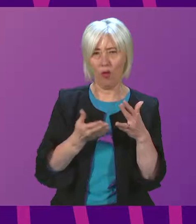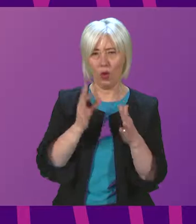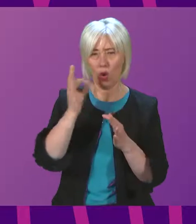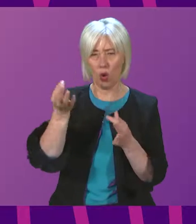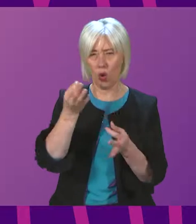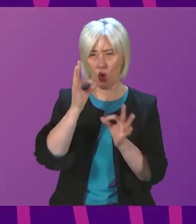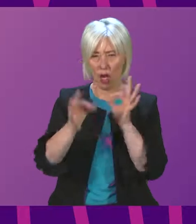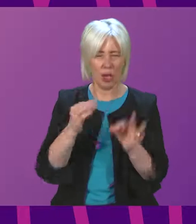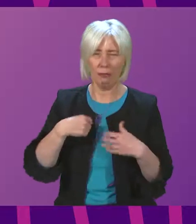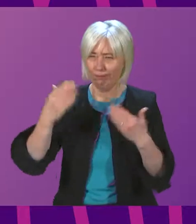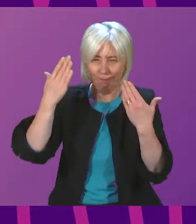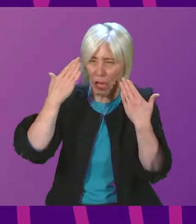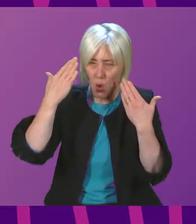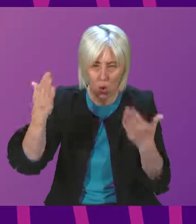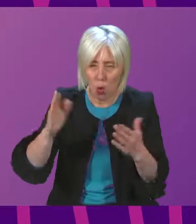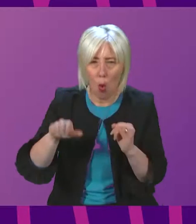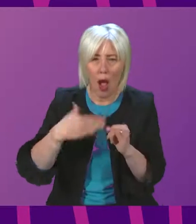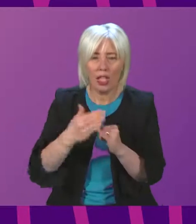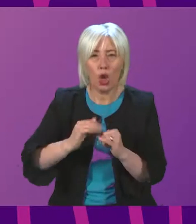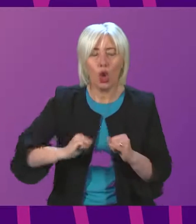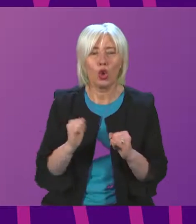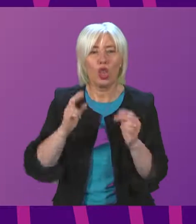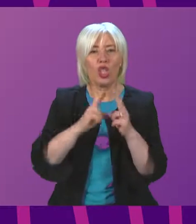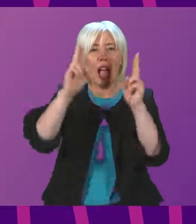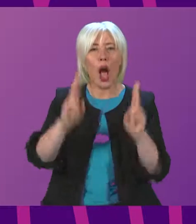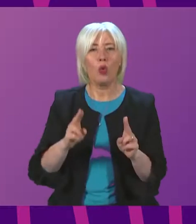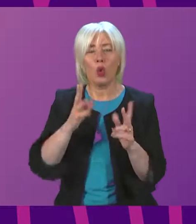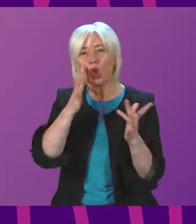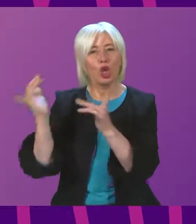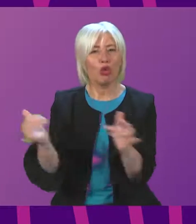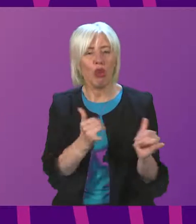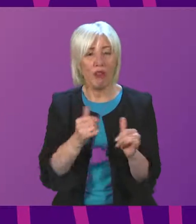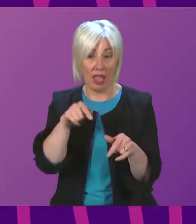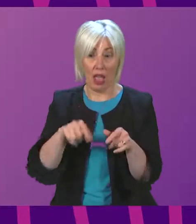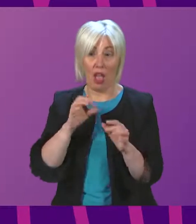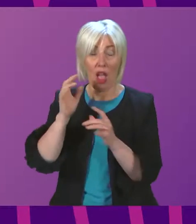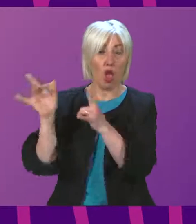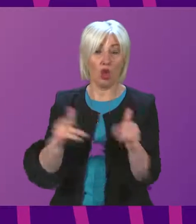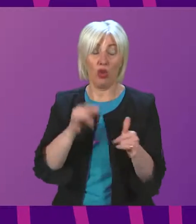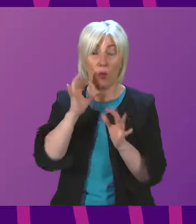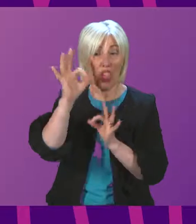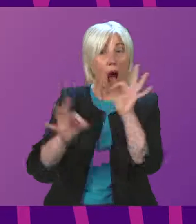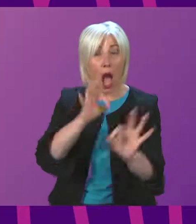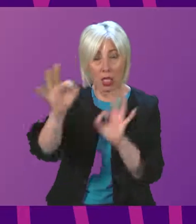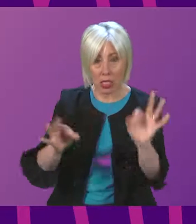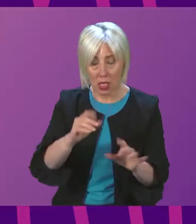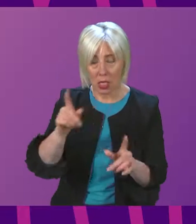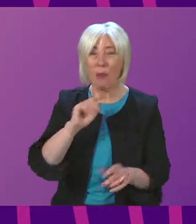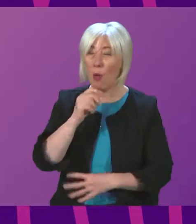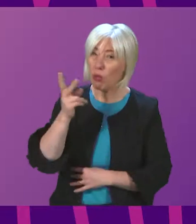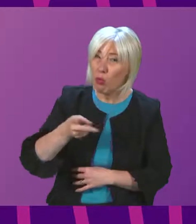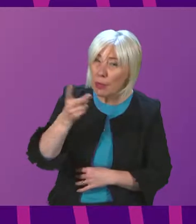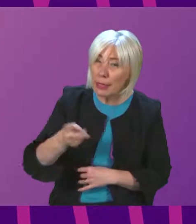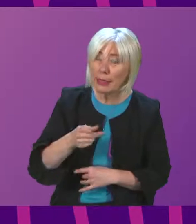know the answer to that until we have the Scottish Household Survey, which will ask that question. But again, I would just reiterate,